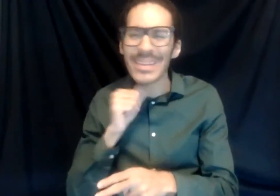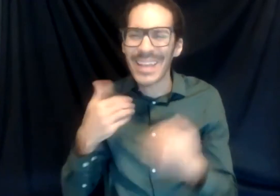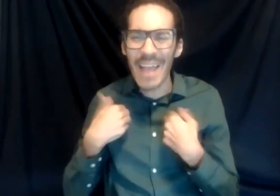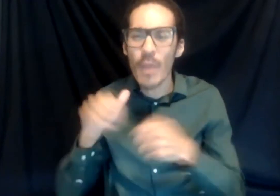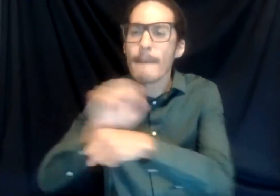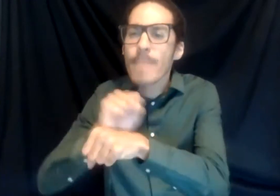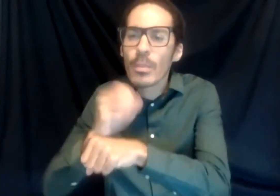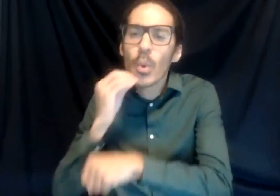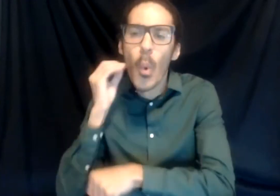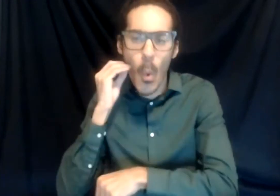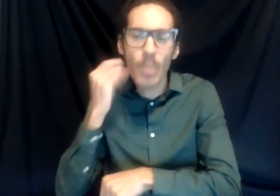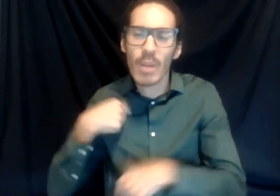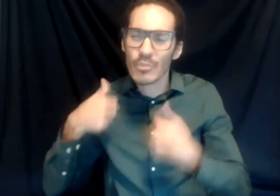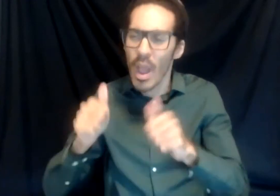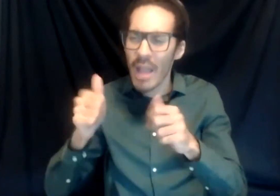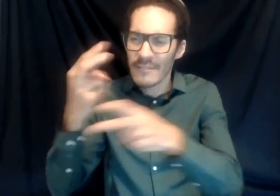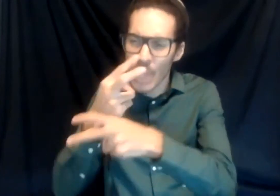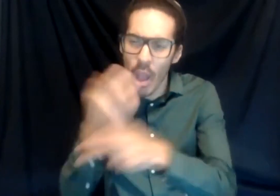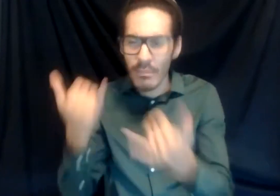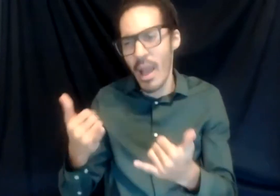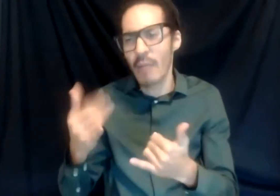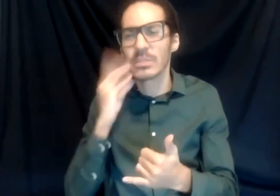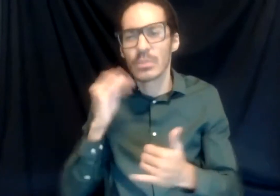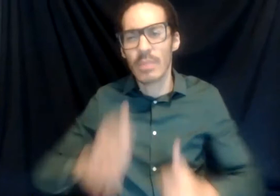I'm going through life right now. All right, thank you.